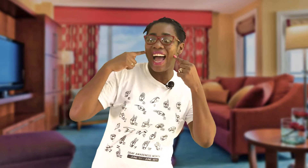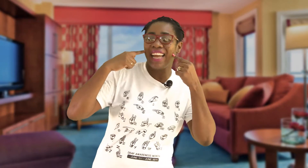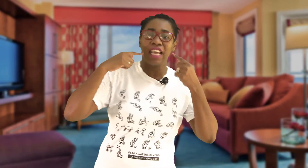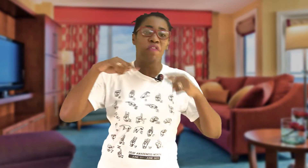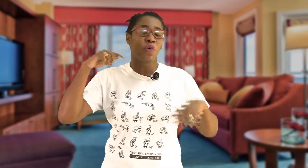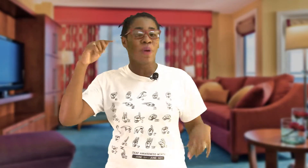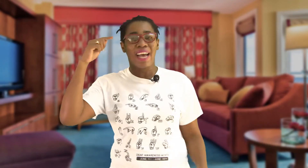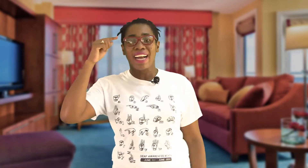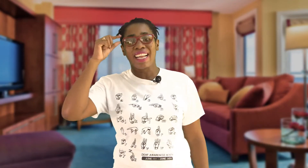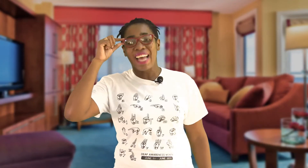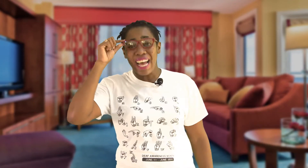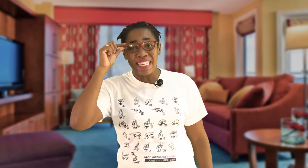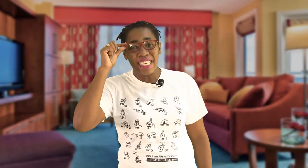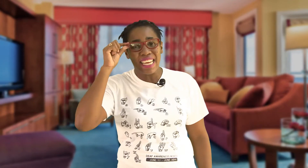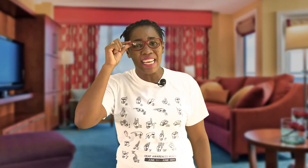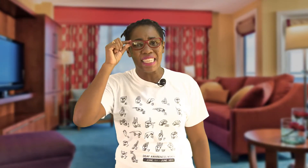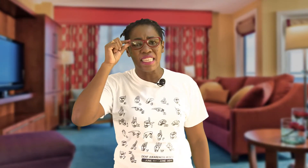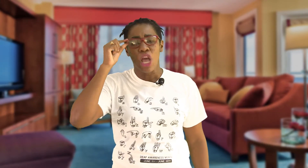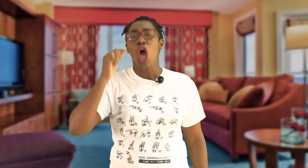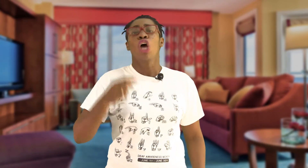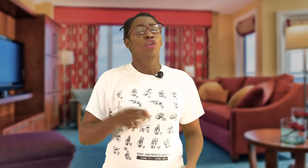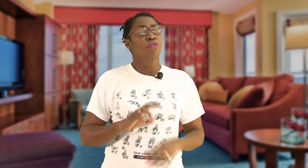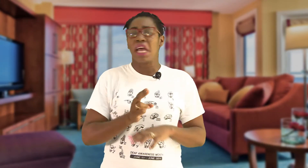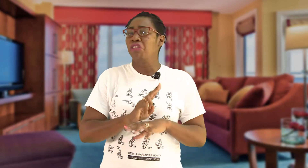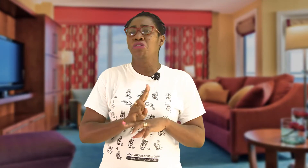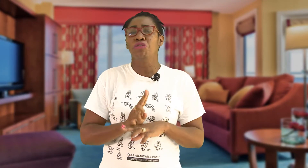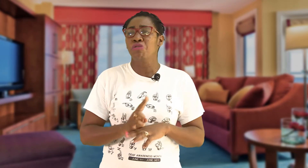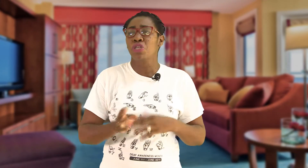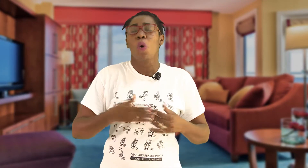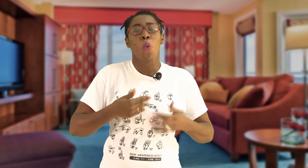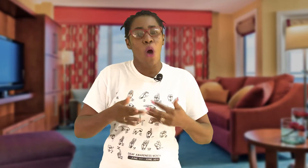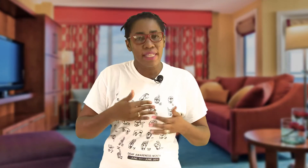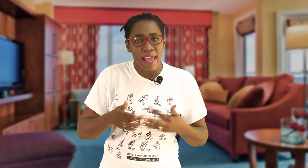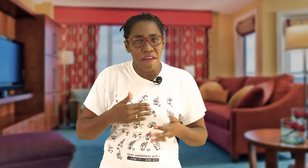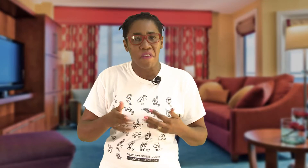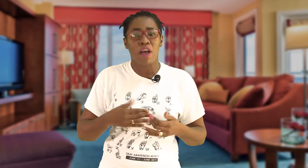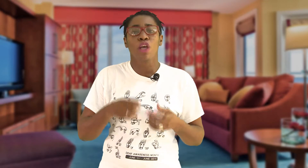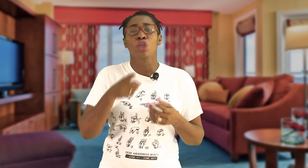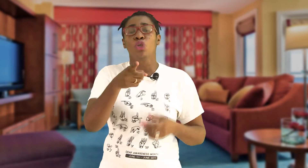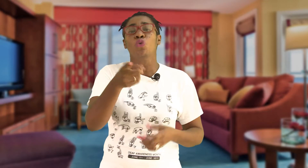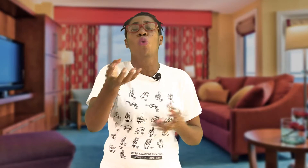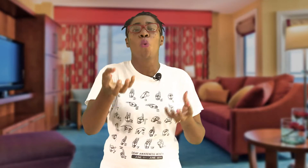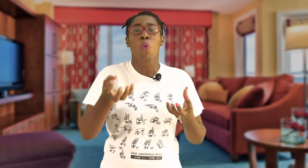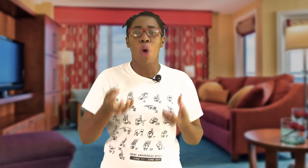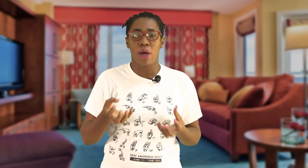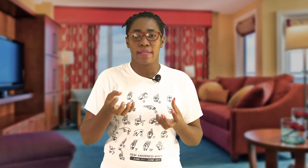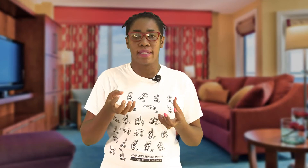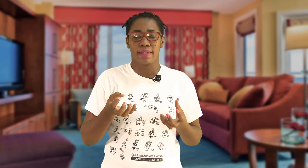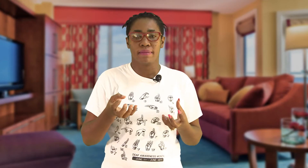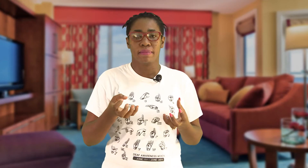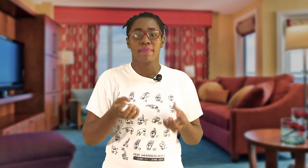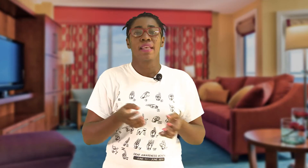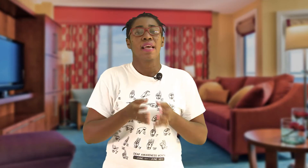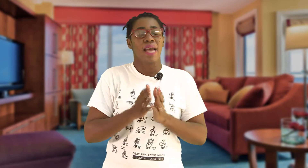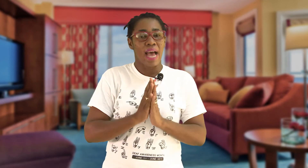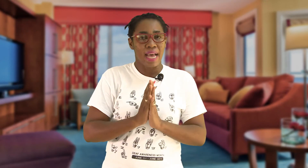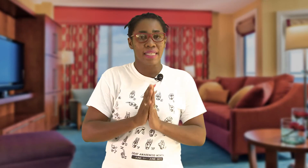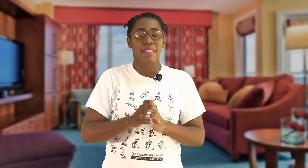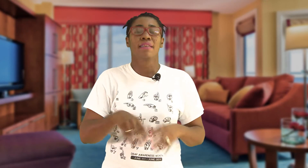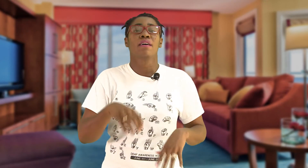if you wear glasses you can use whatever you want ask